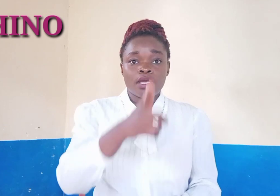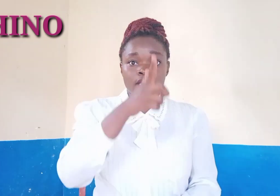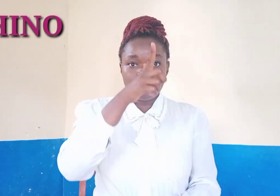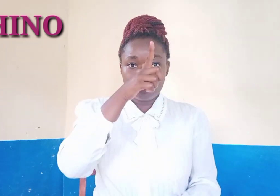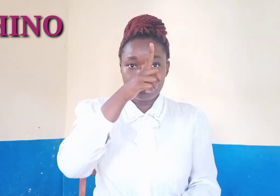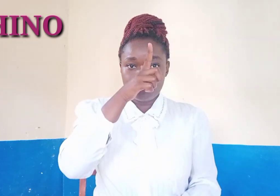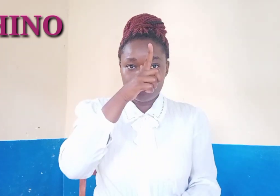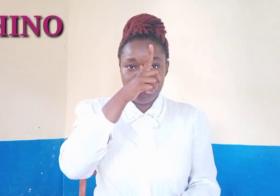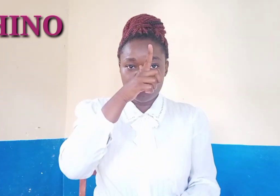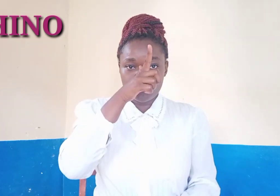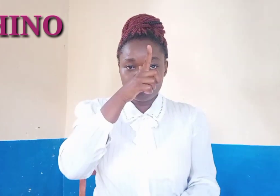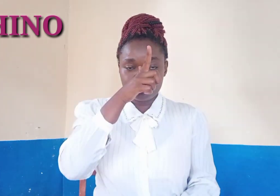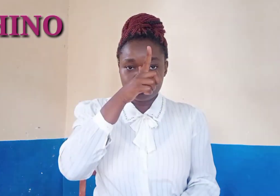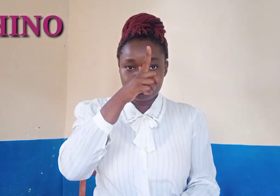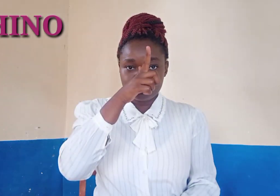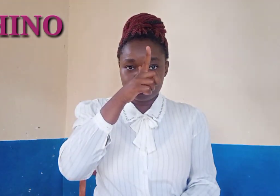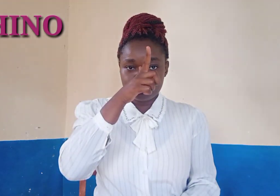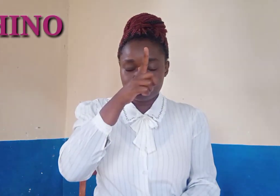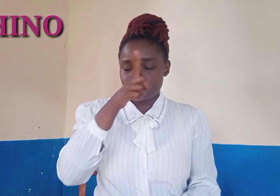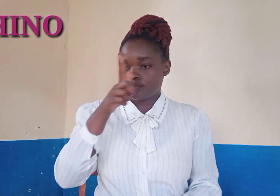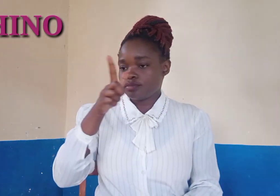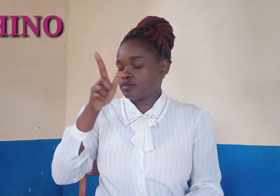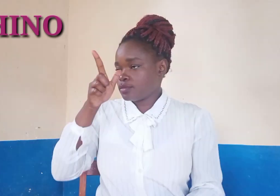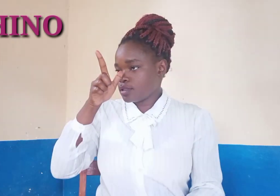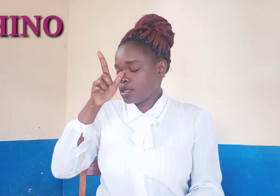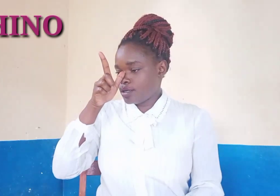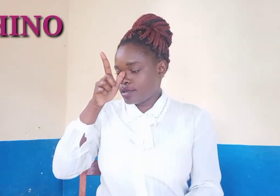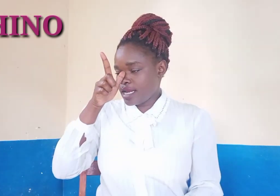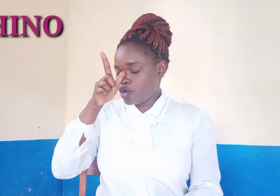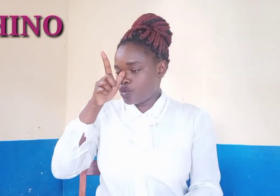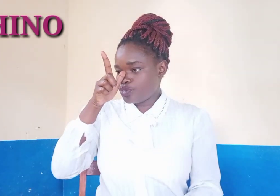Rhino Rhino